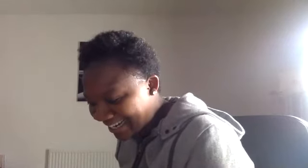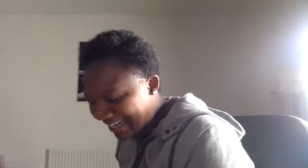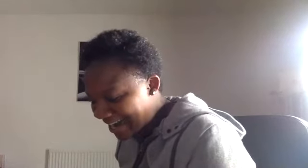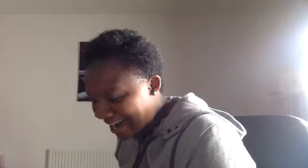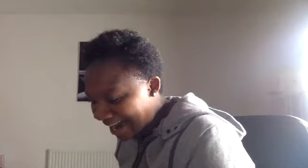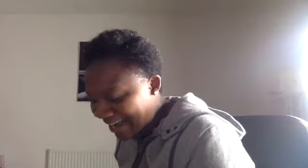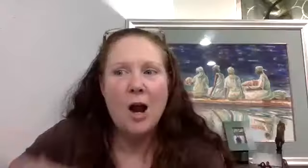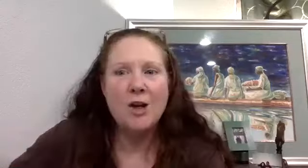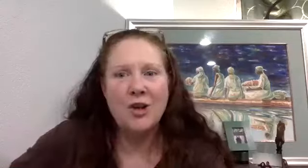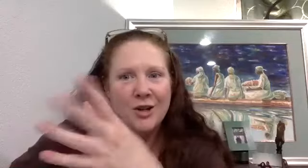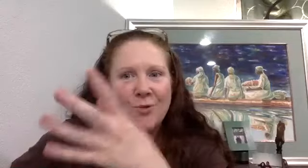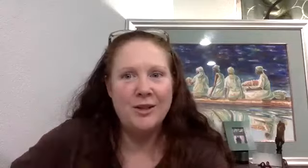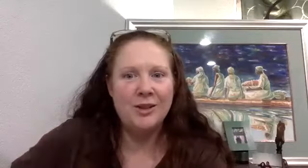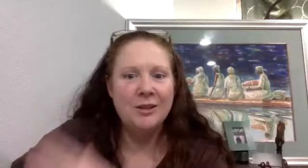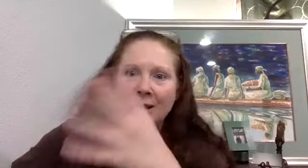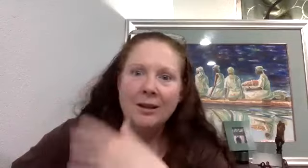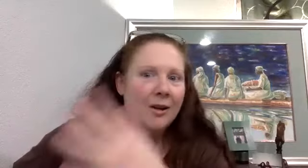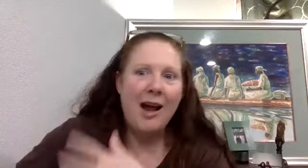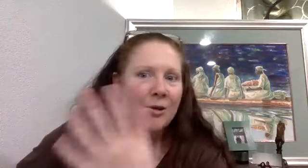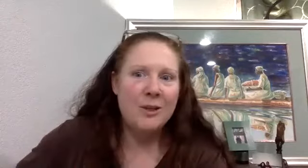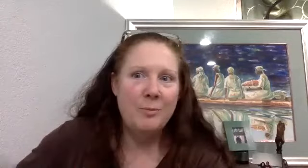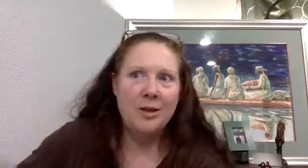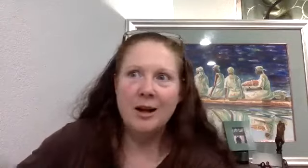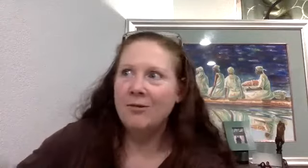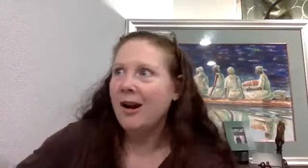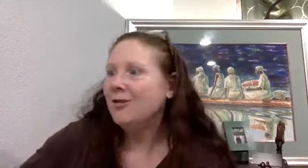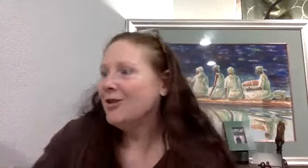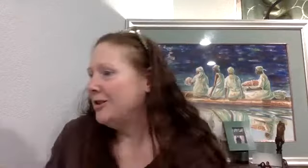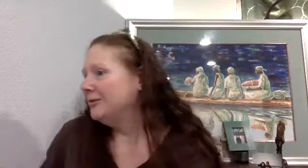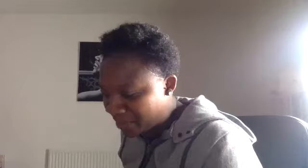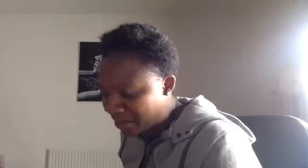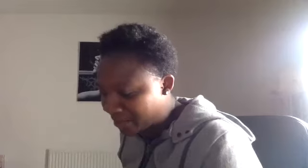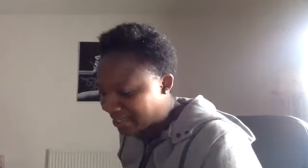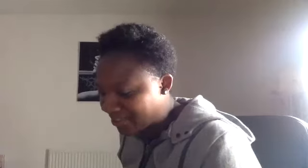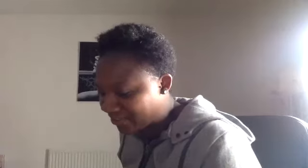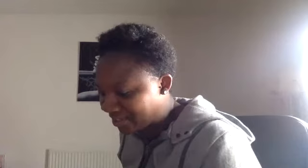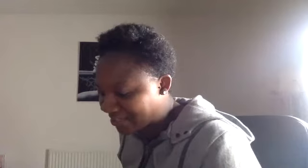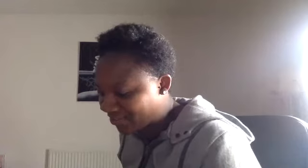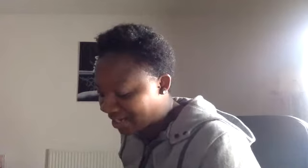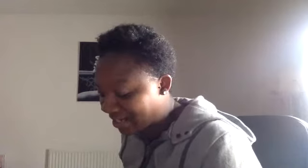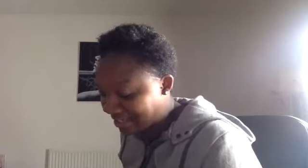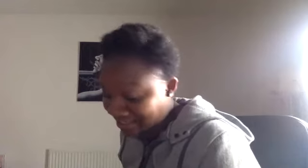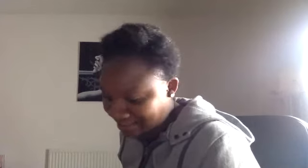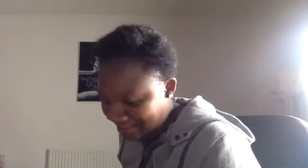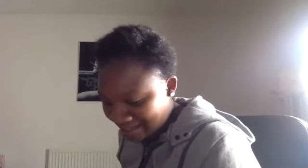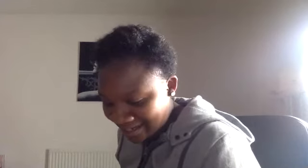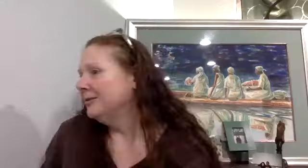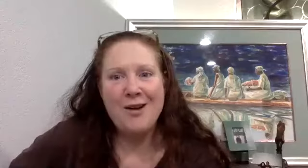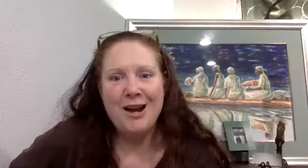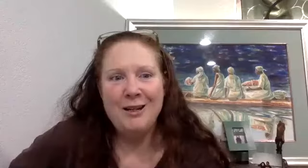I'm not in any real rush. I just wanted to, otherwise we'd be talking for hours. So no, well that's, that's fine. The video to around 90